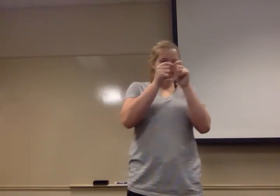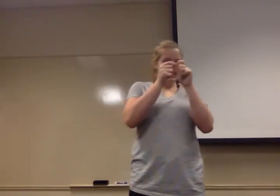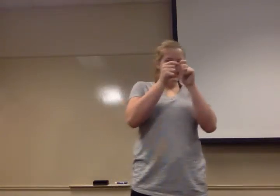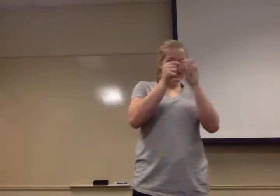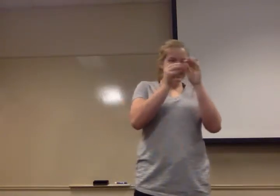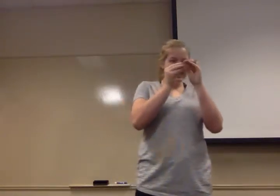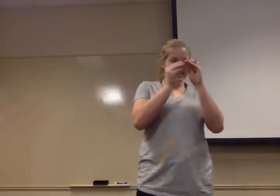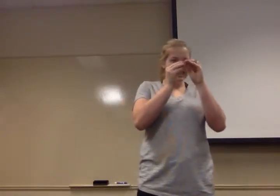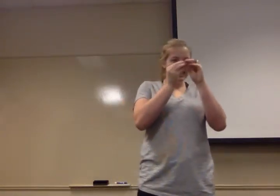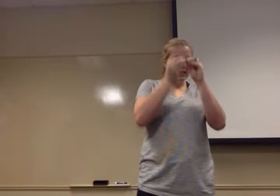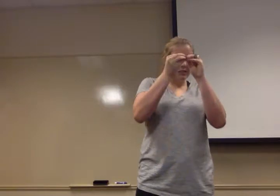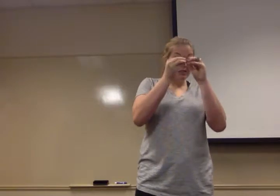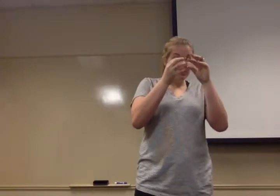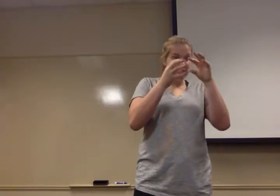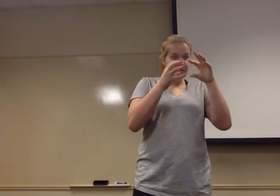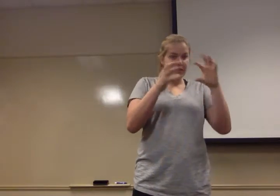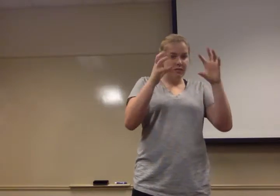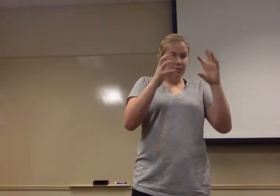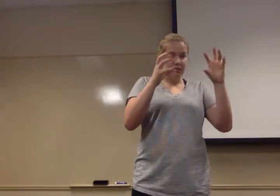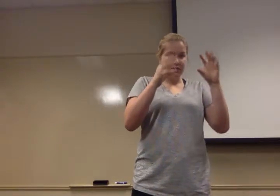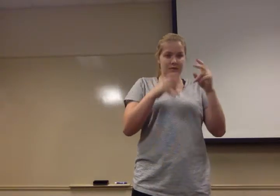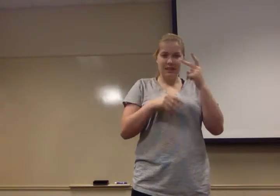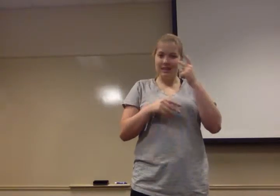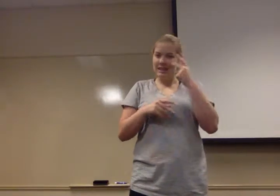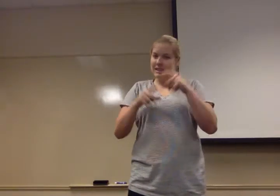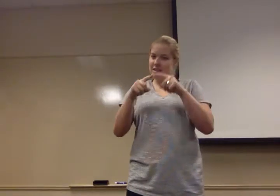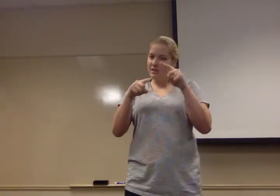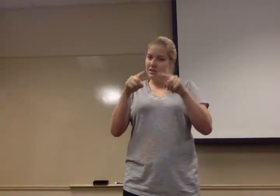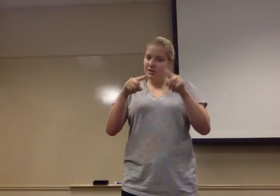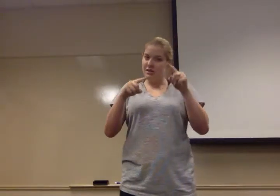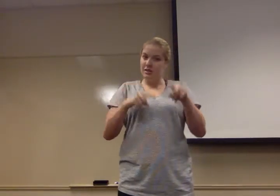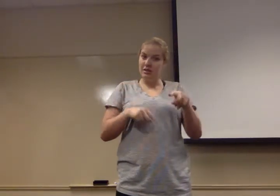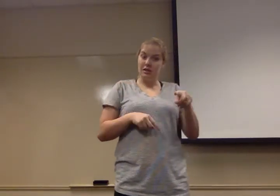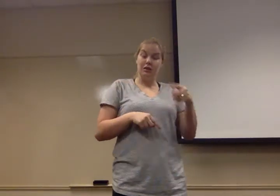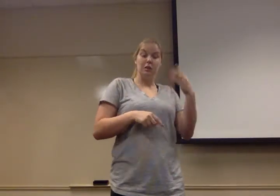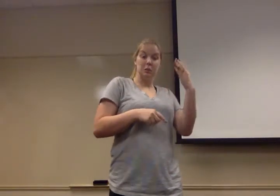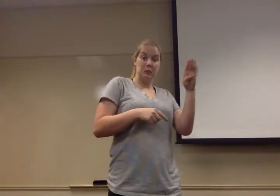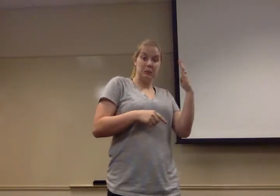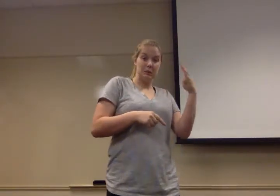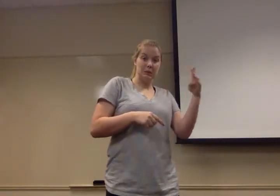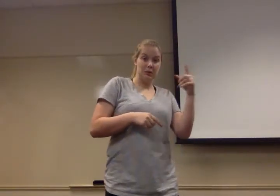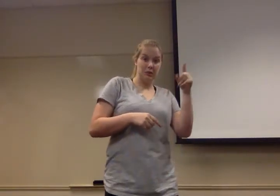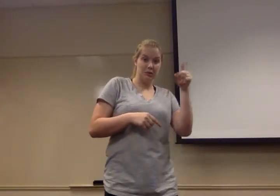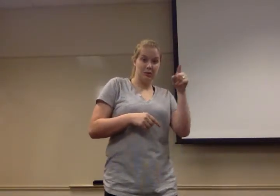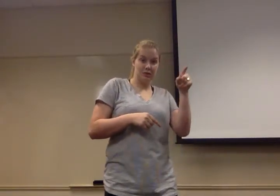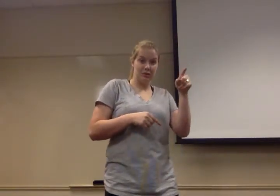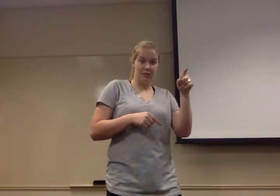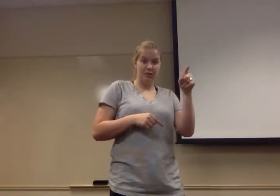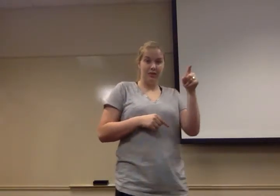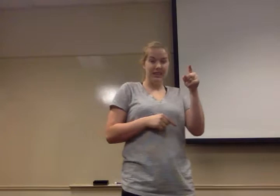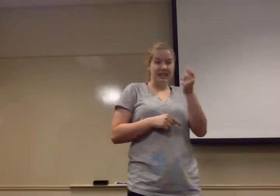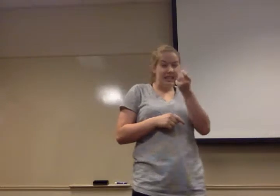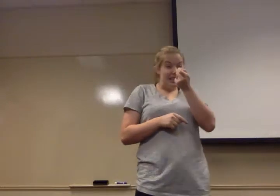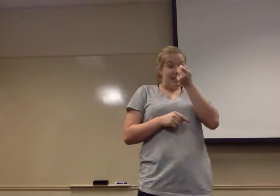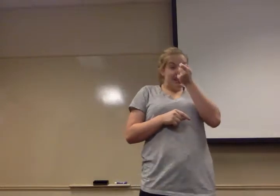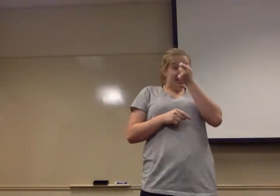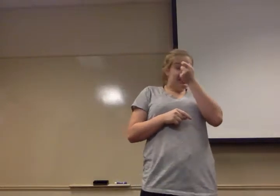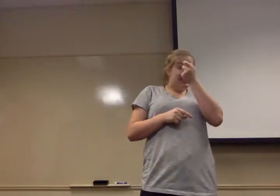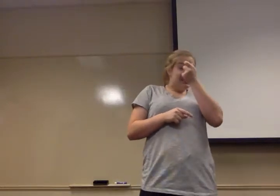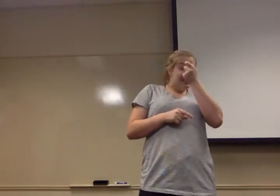What you see here, the blue areas are about a thousandth of a degree cooler than the red areas. These